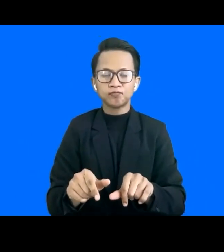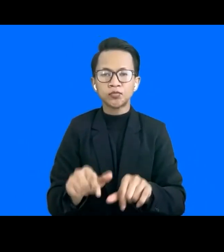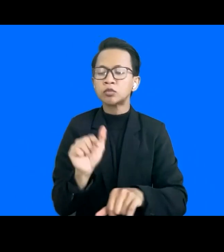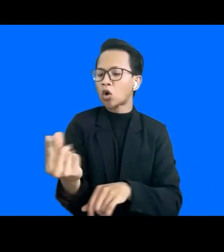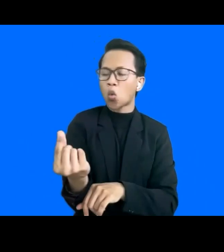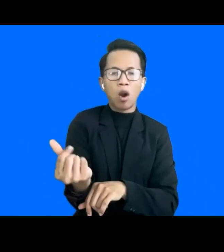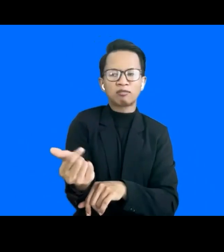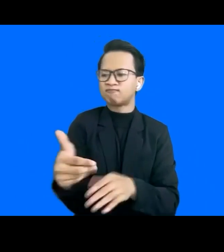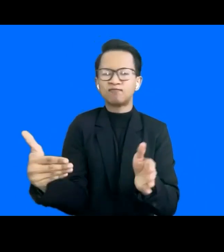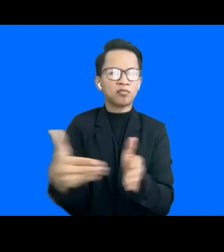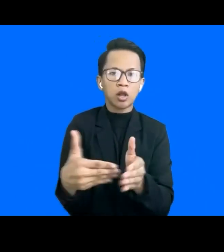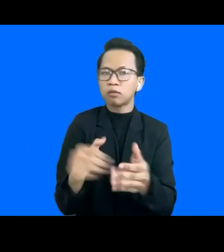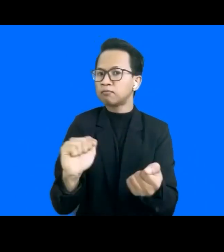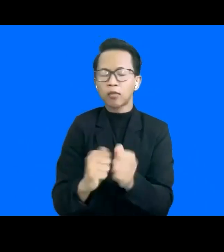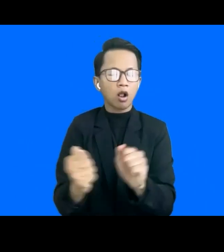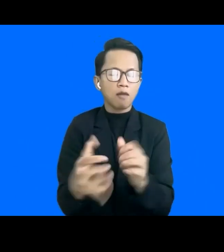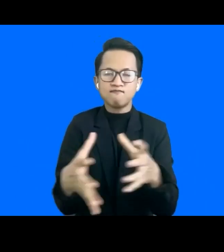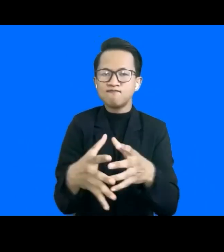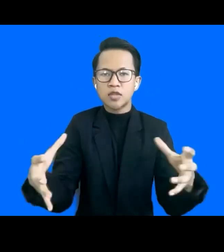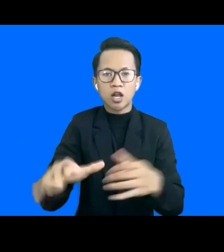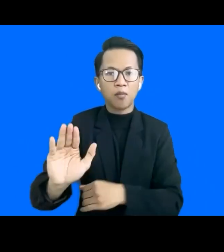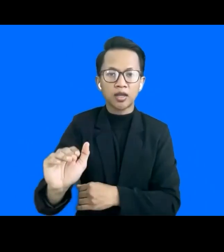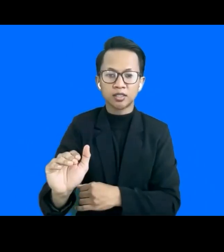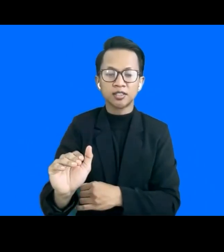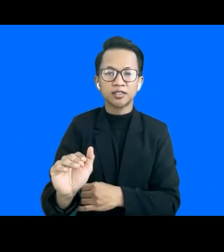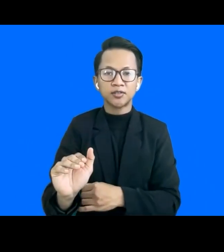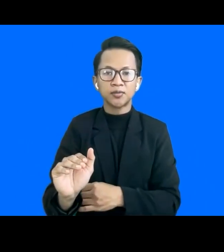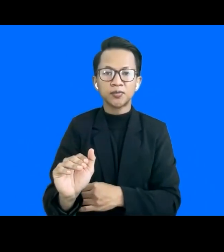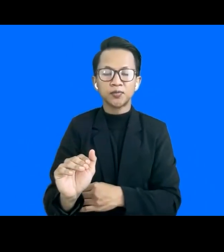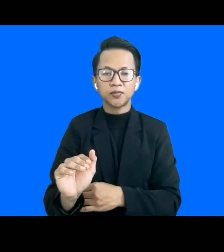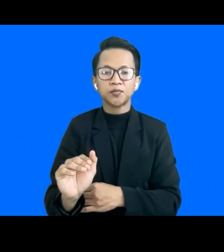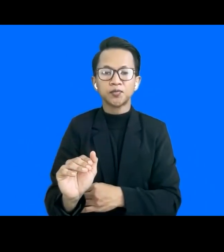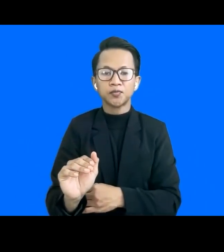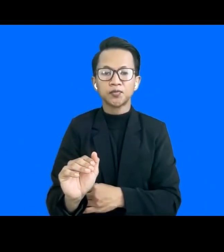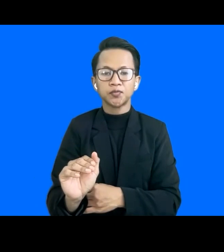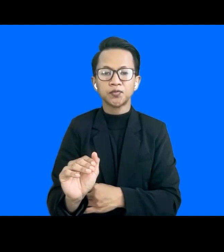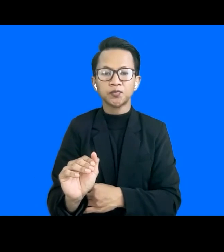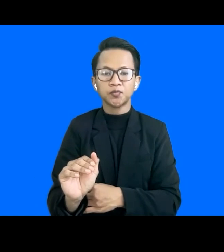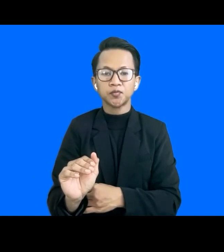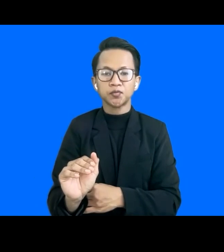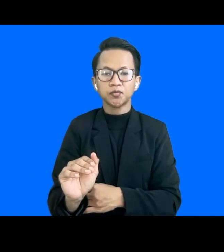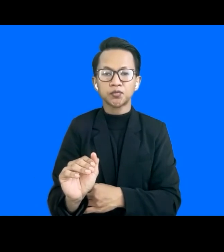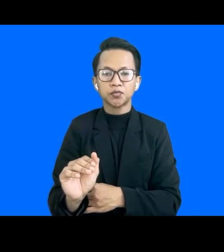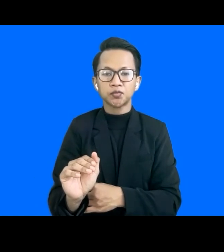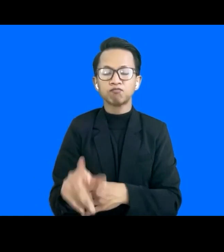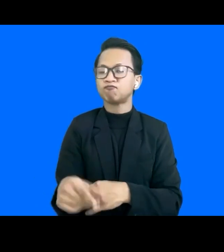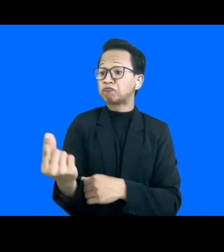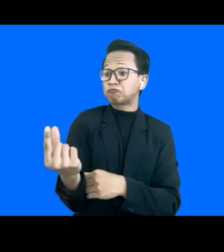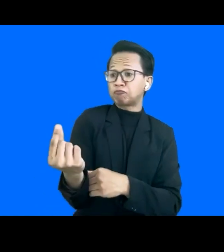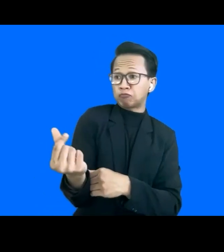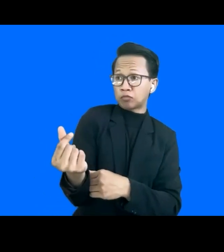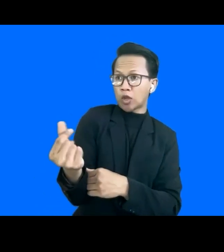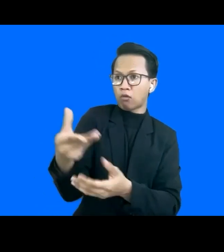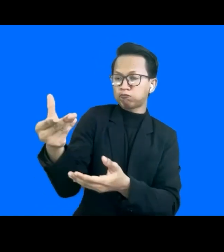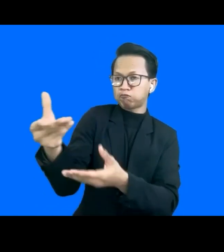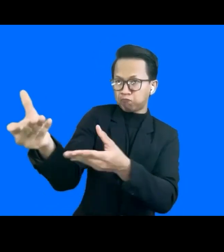issue, right? And so, you know, unless and until the cost doesn't come down, how are we then going